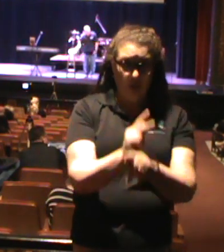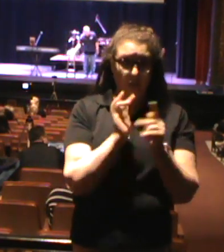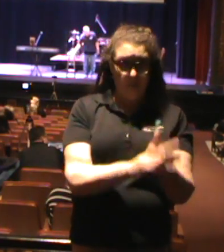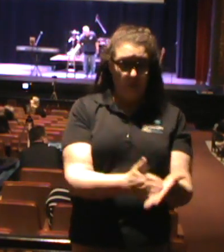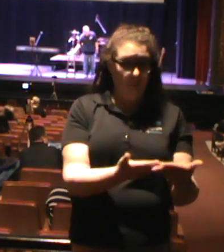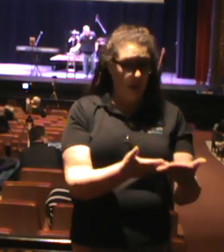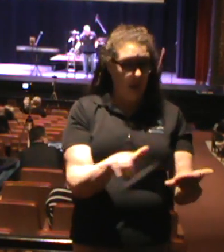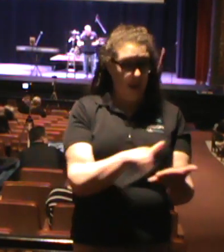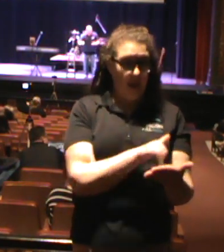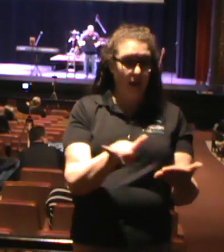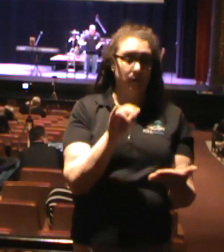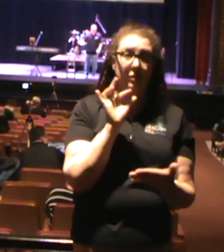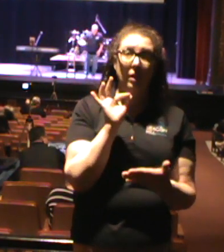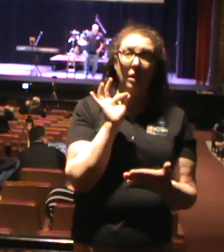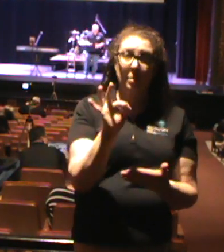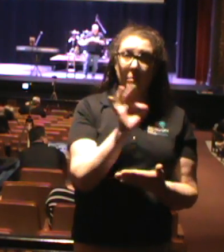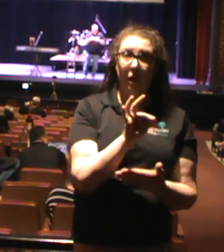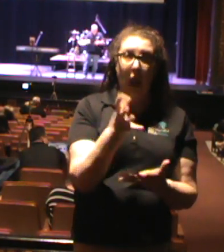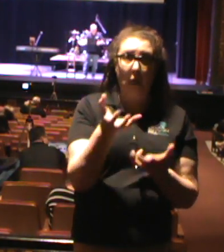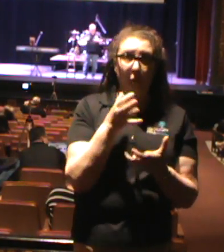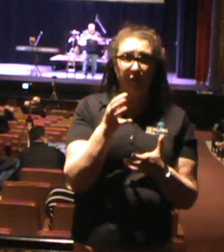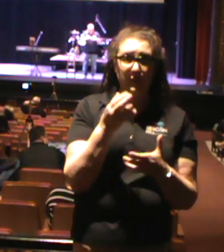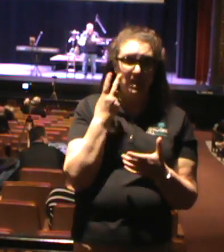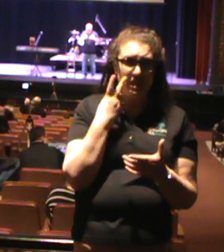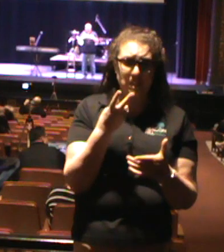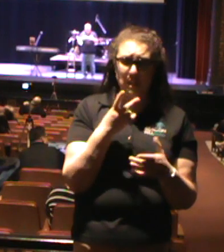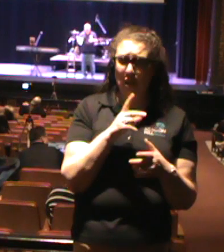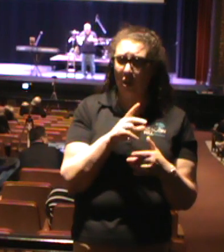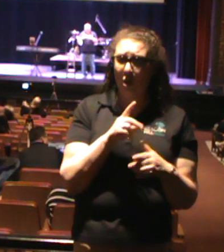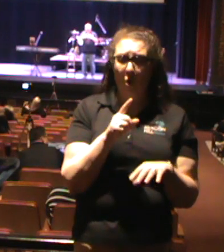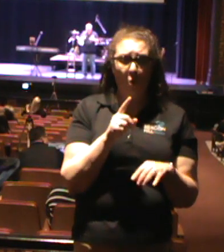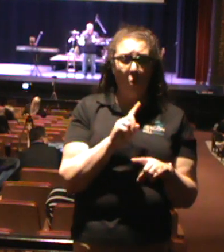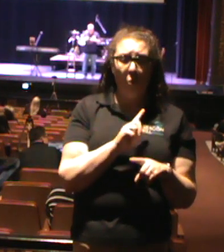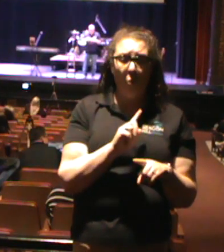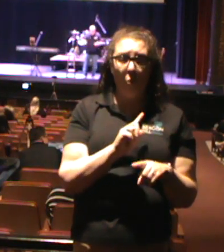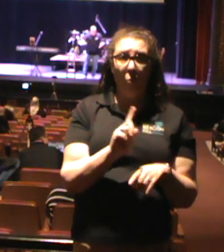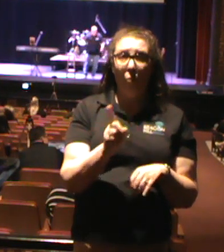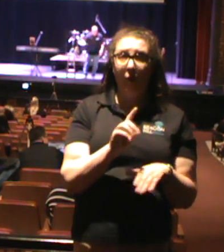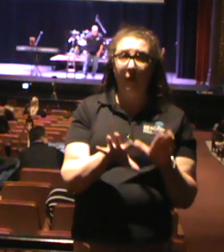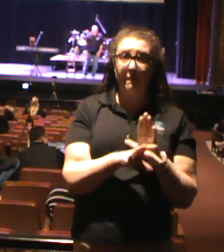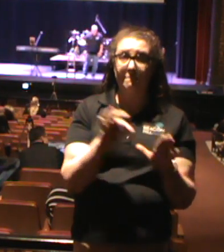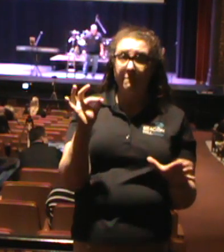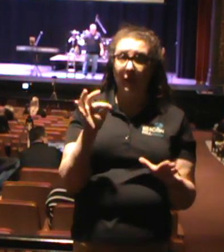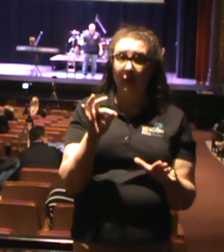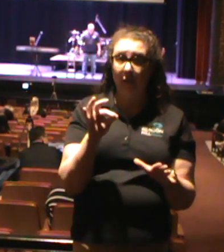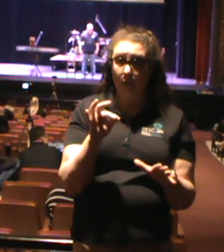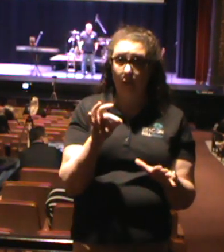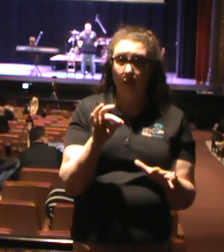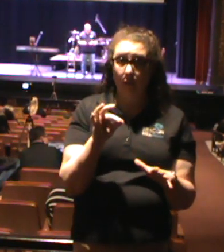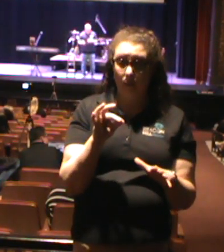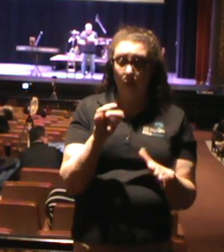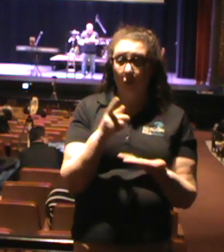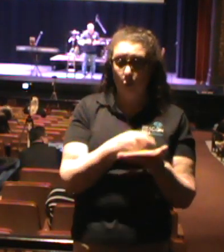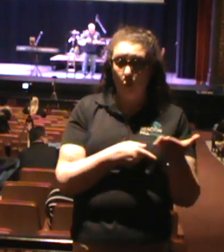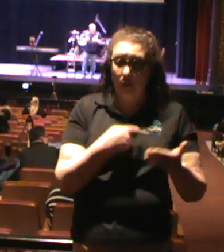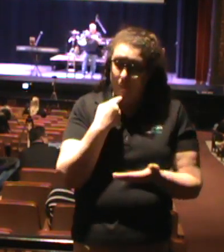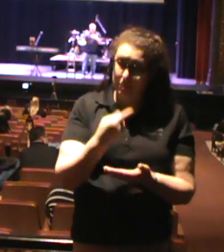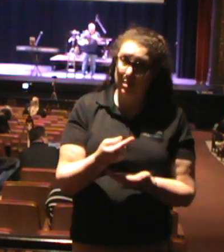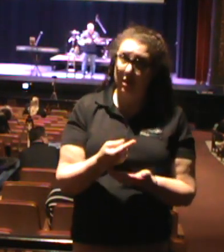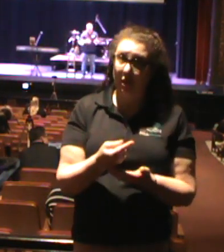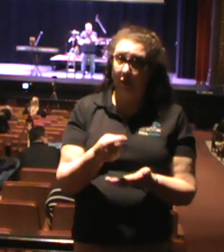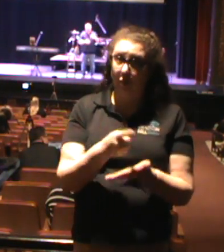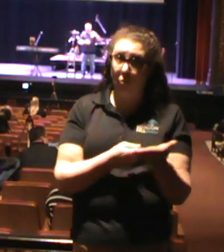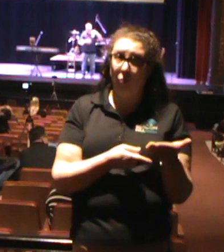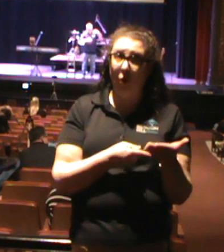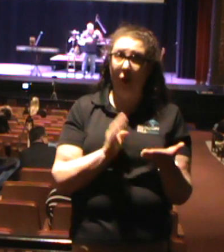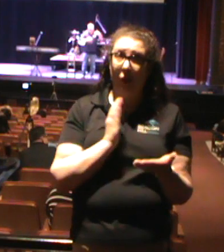what I'm getting and where I'm preaching from. They're open for anybody and everyone to ask questions. So what we teach here is an